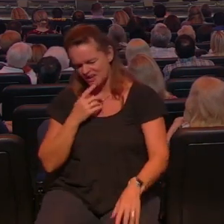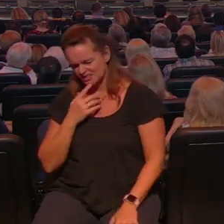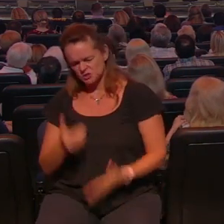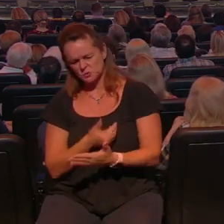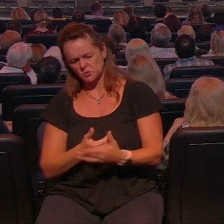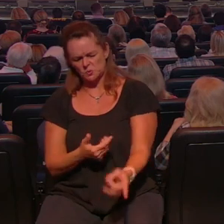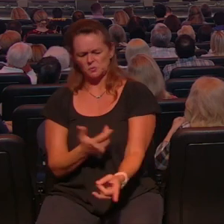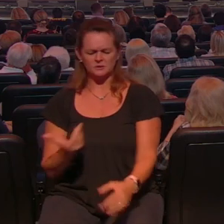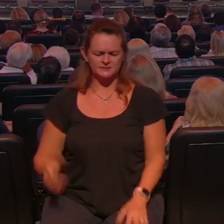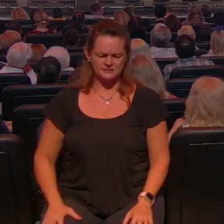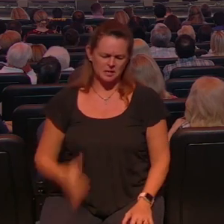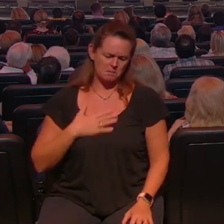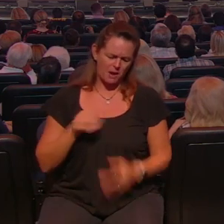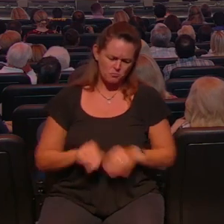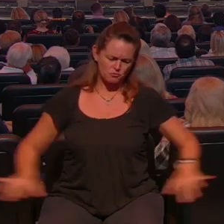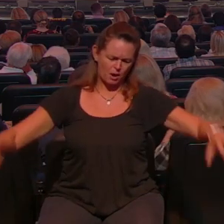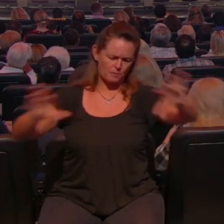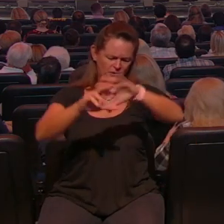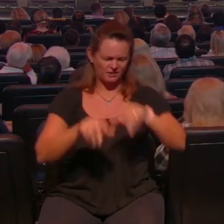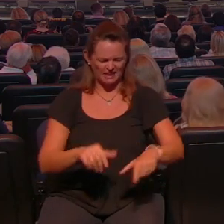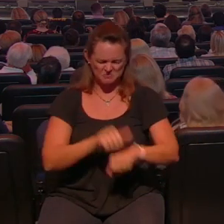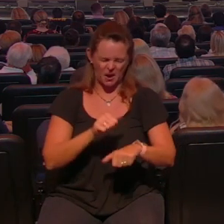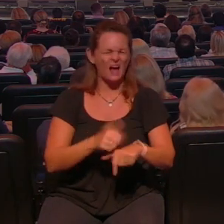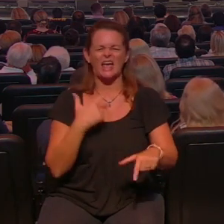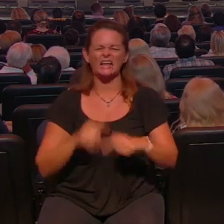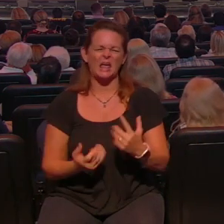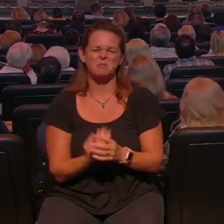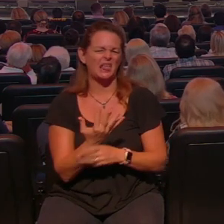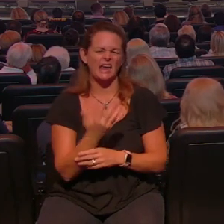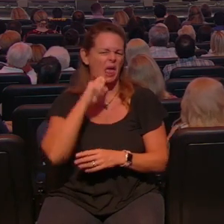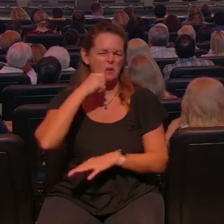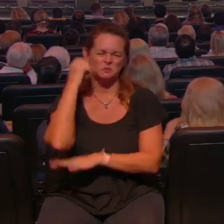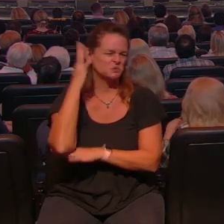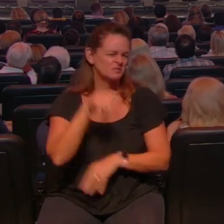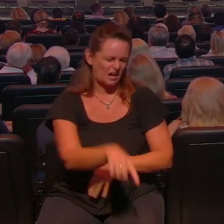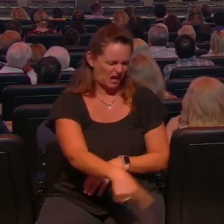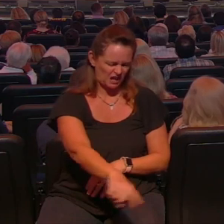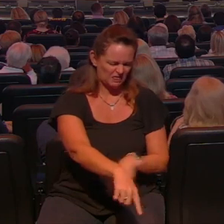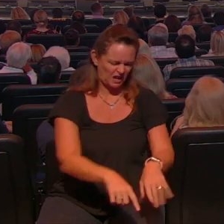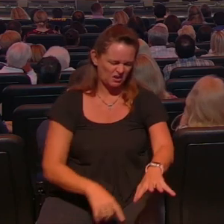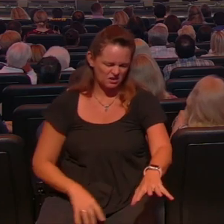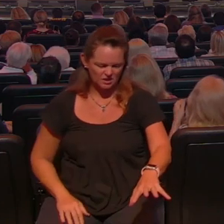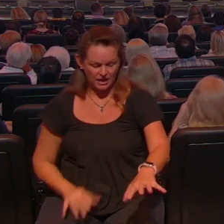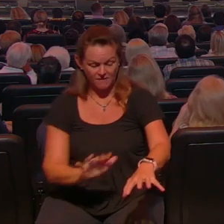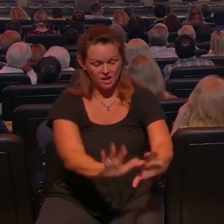before and you think you know if I clear the stones out and and fertilize over there I could probably plant another orchard over there